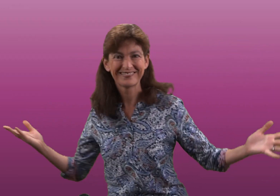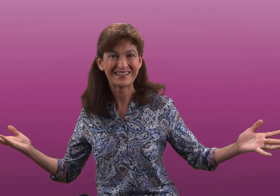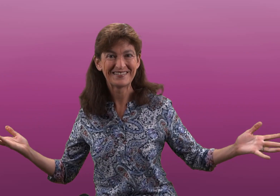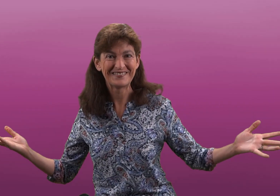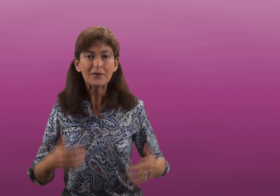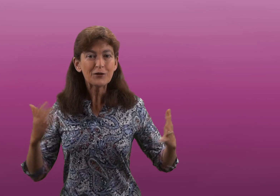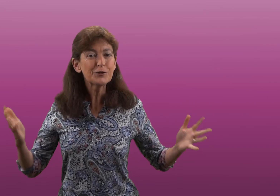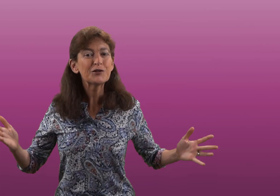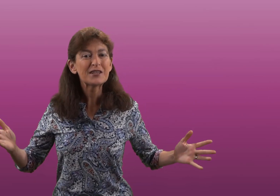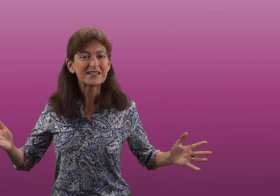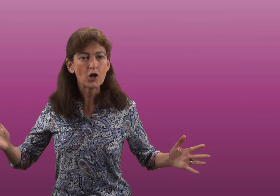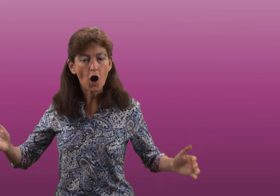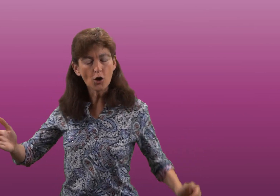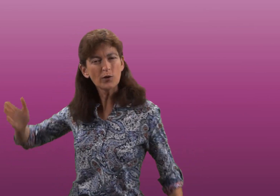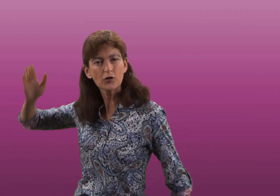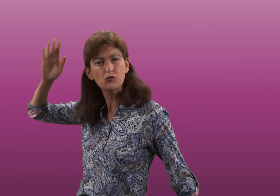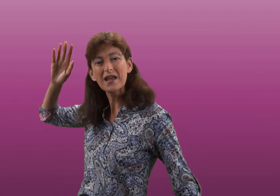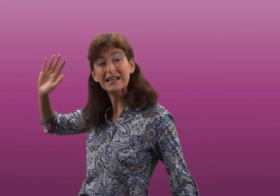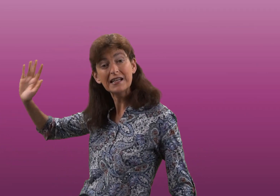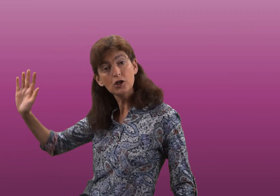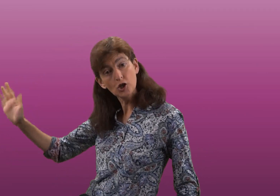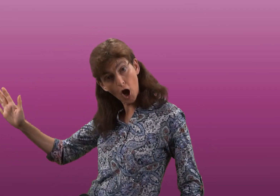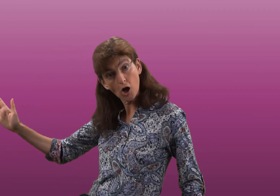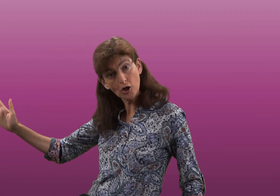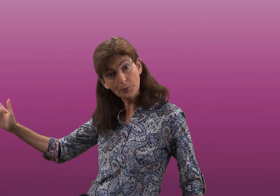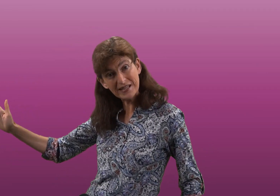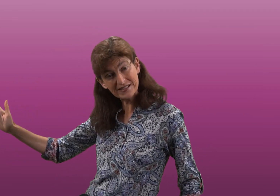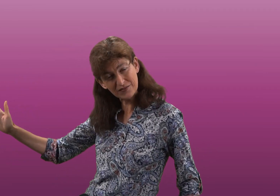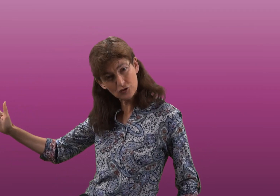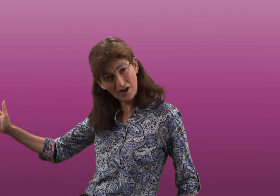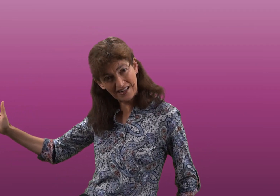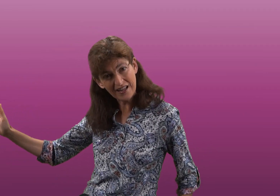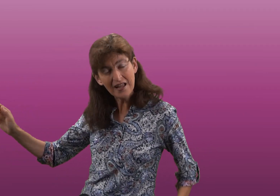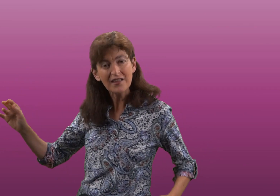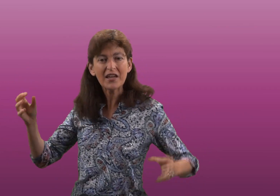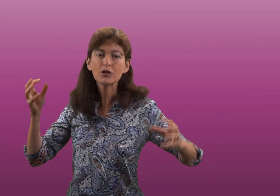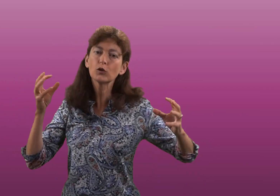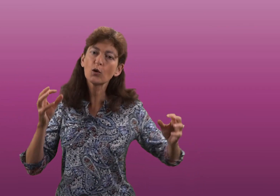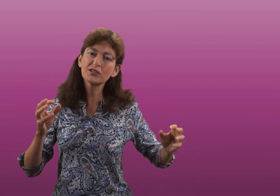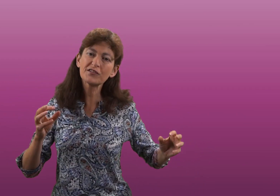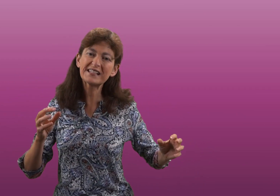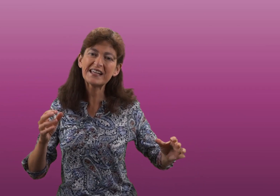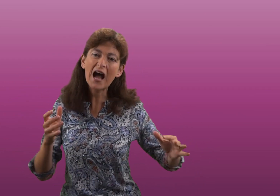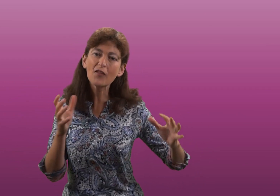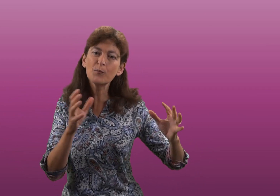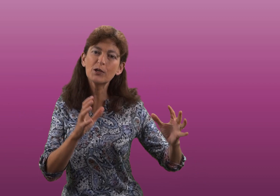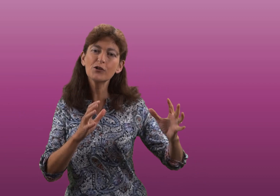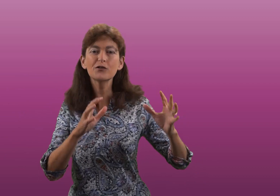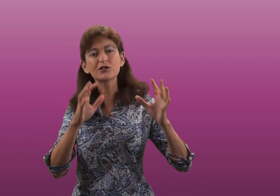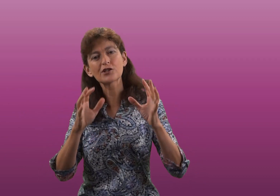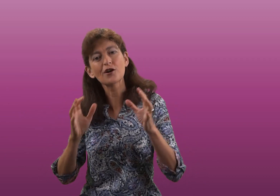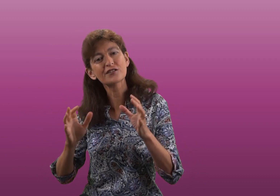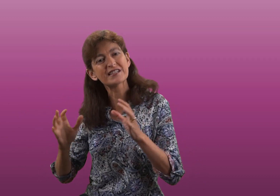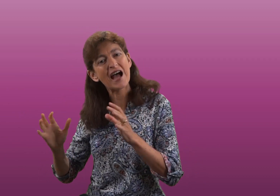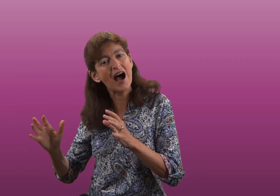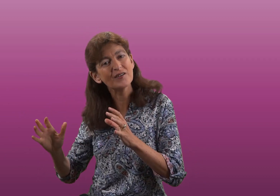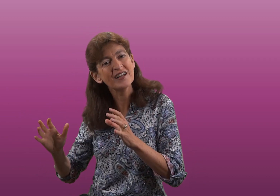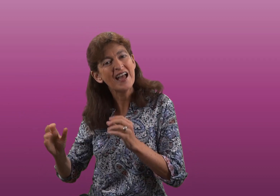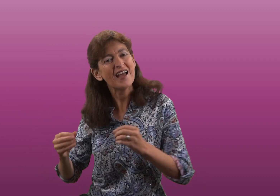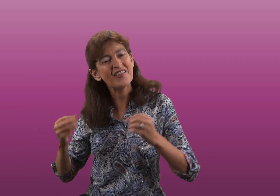If you do this at home with a really long piece of string then you'll also see how the balloon slows down and